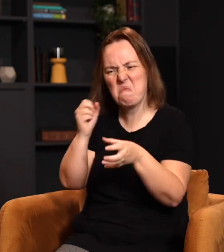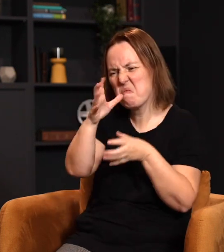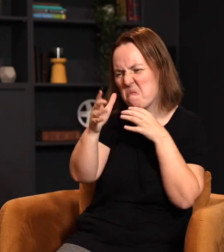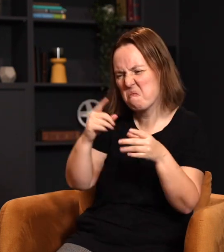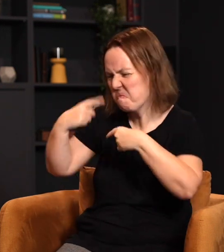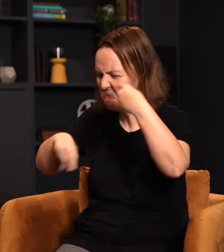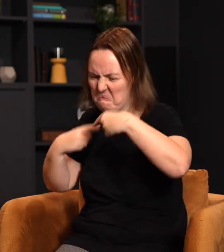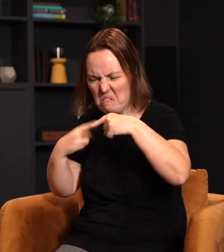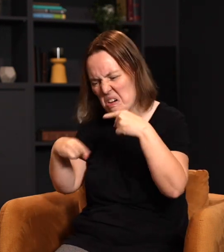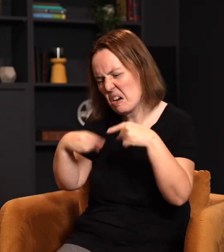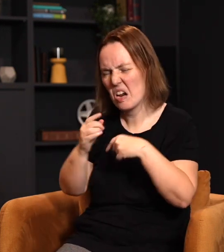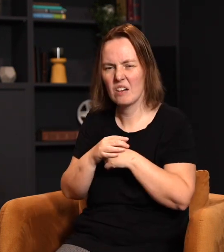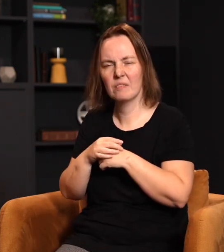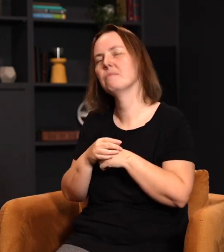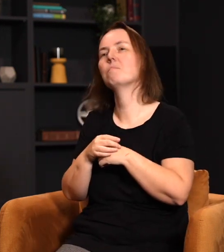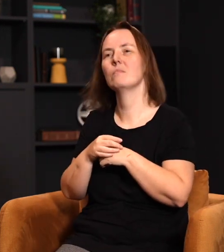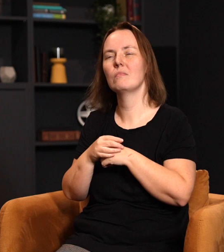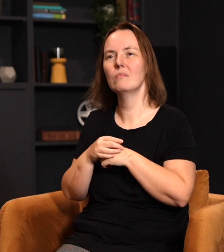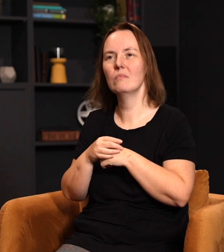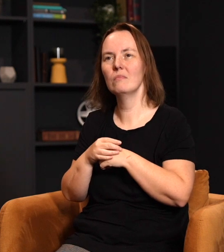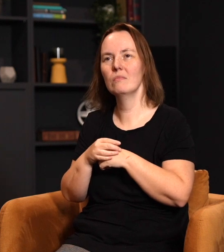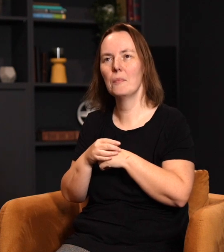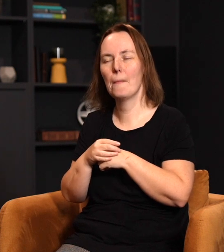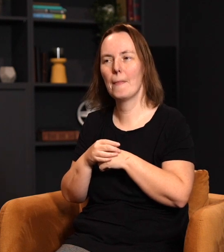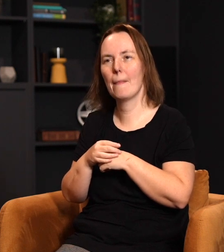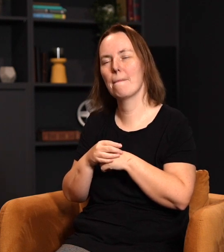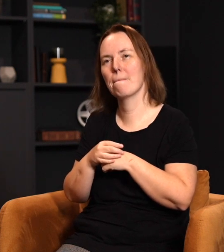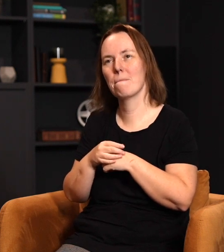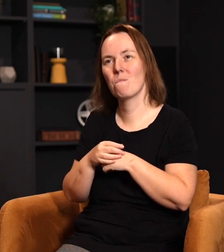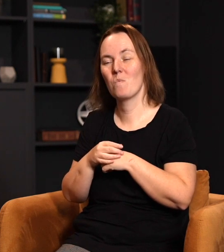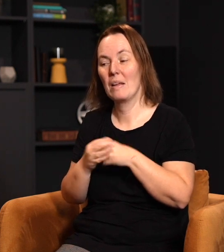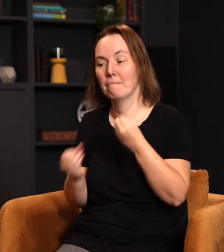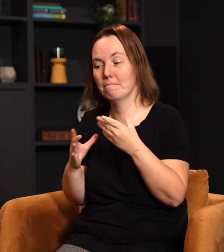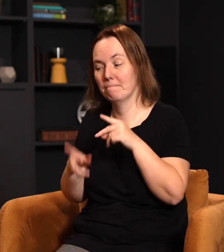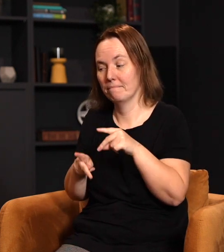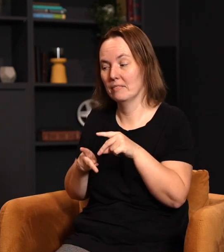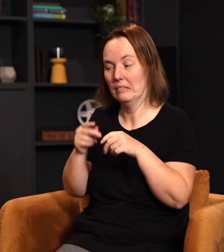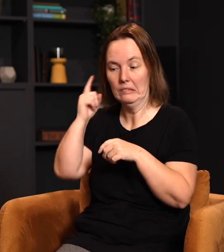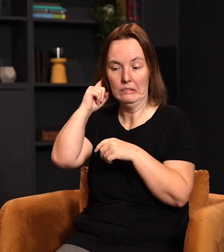husband and wife, man or woman, I don't know what, they're just screeching and having this argument. Now typically, what a lot of folks do is you hear that, what do we do?